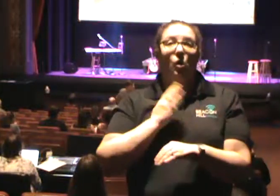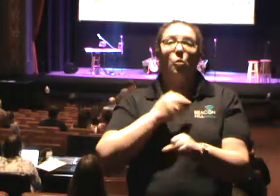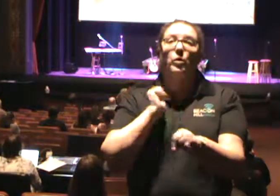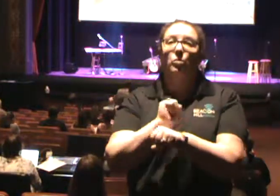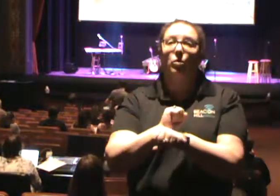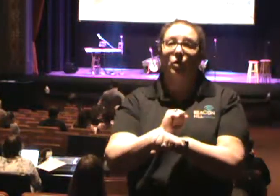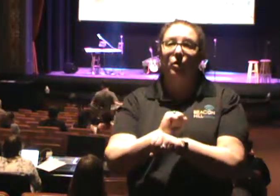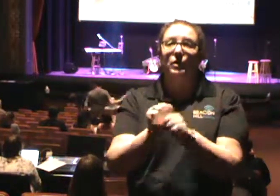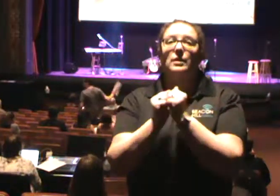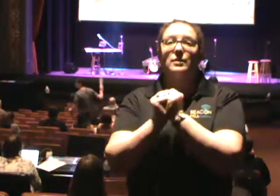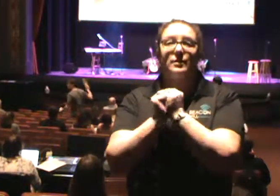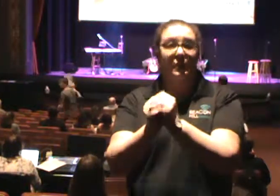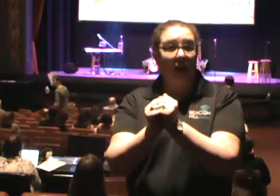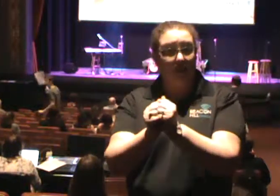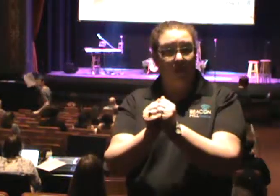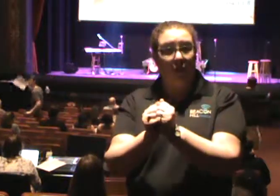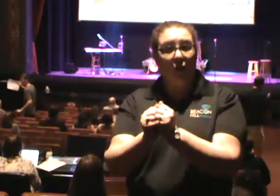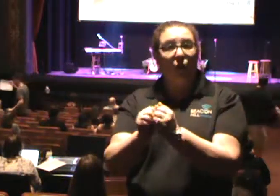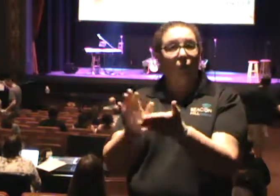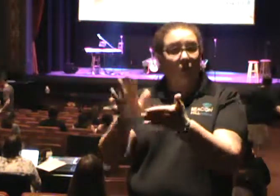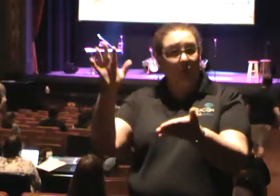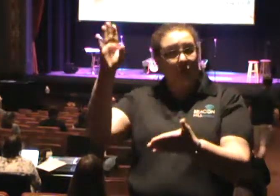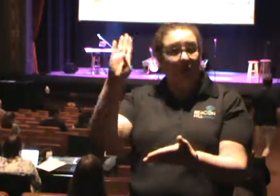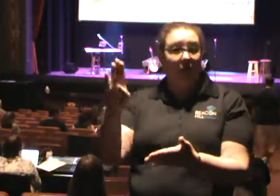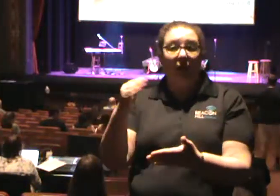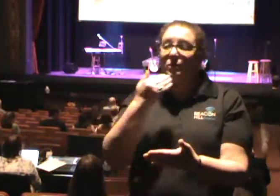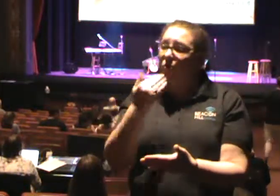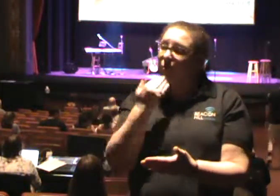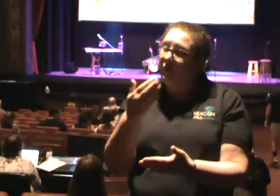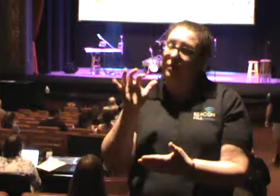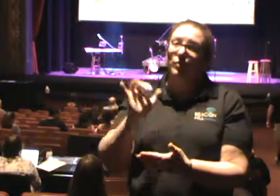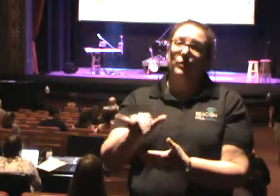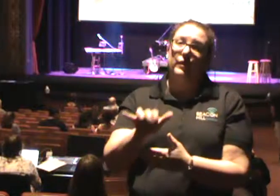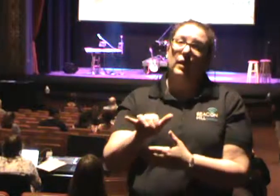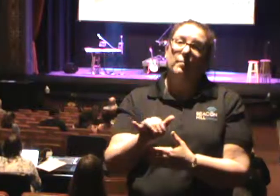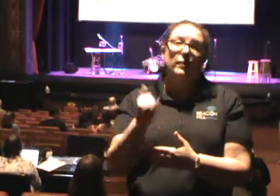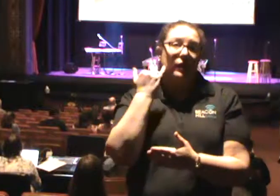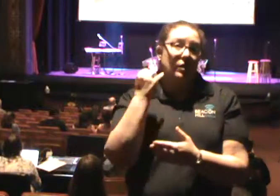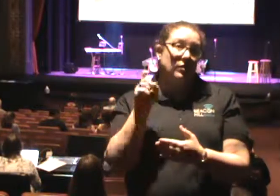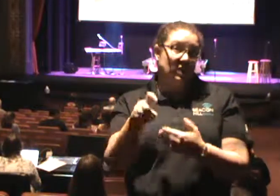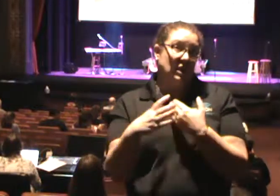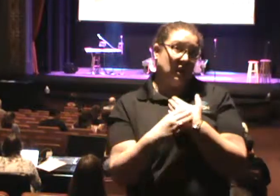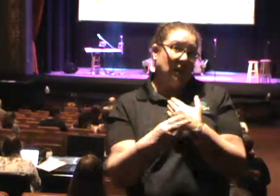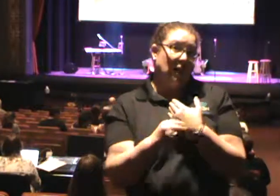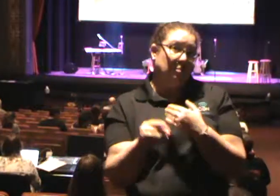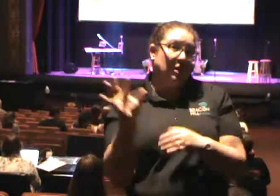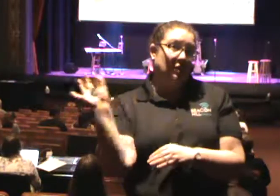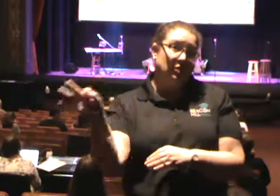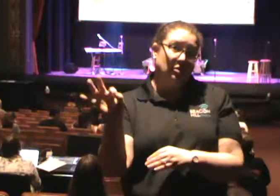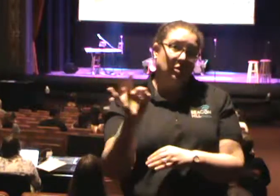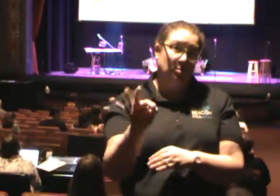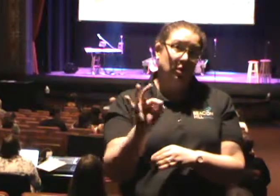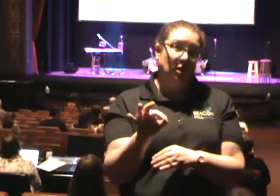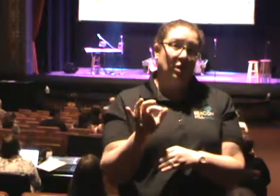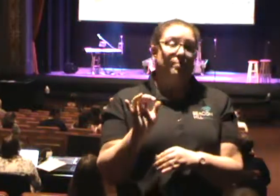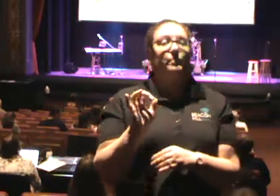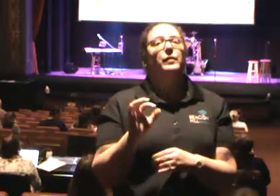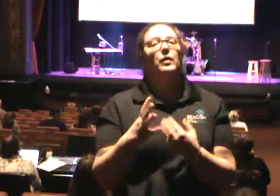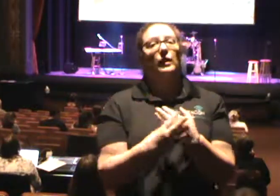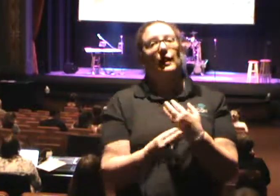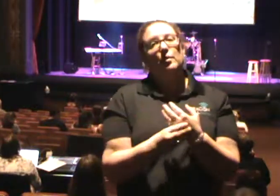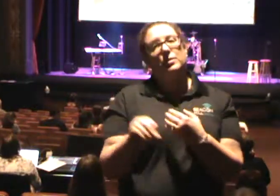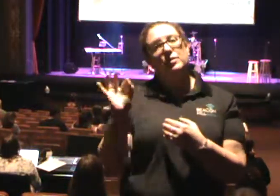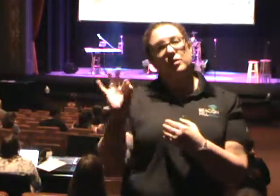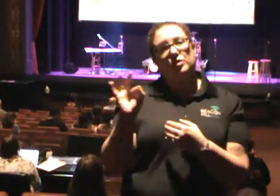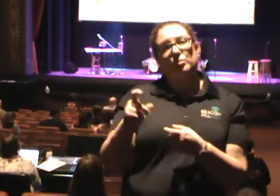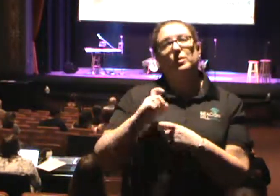together for the glory of God. So we're thankful for them. If you need a copy of today's sermon, there are sermon manuscripts that are being handed out. You're